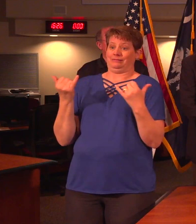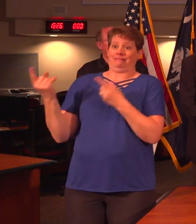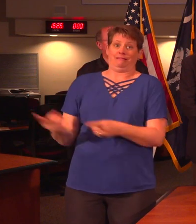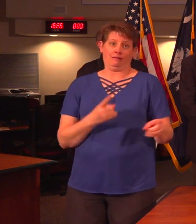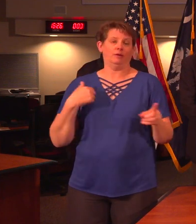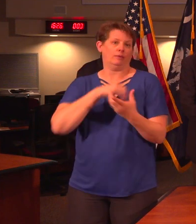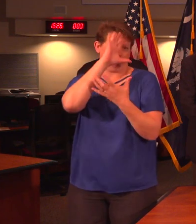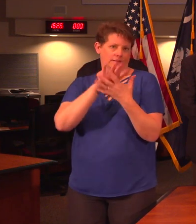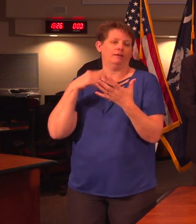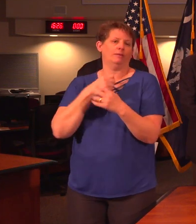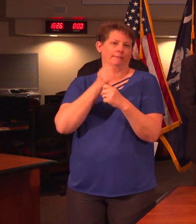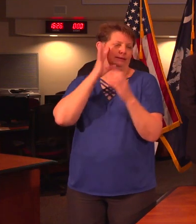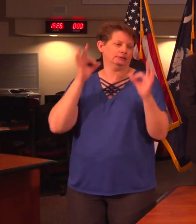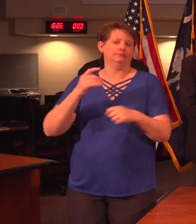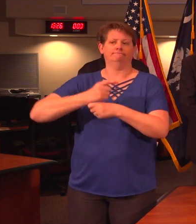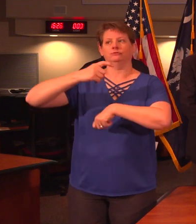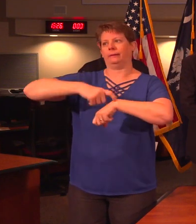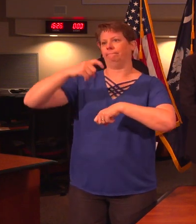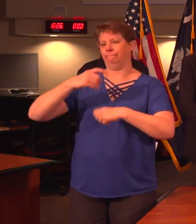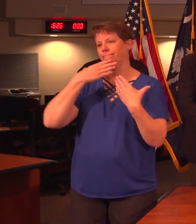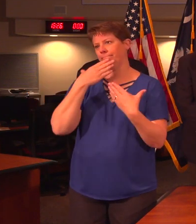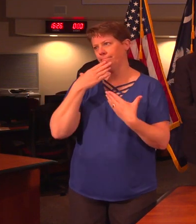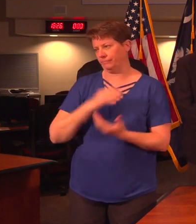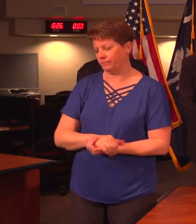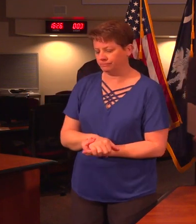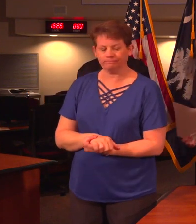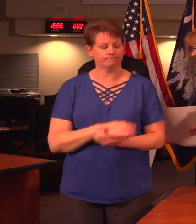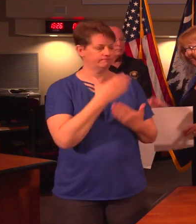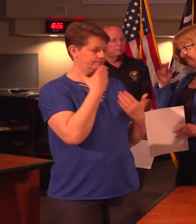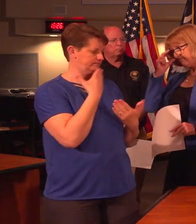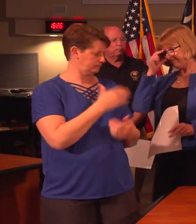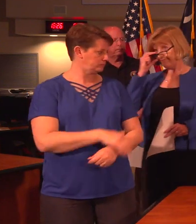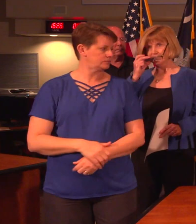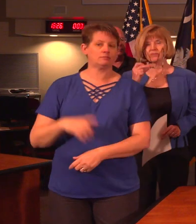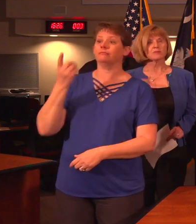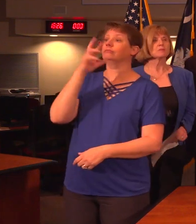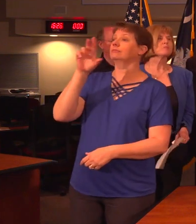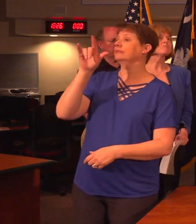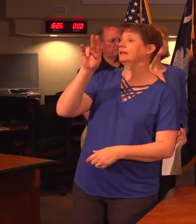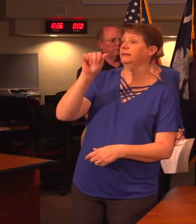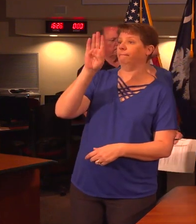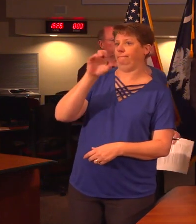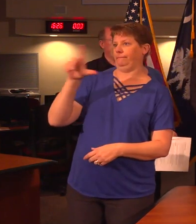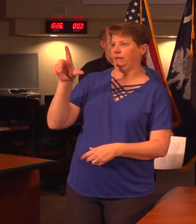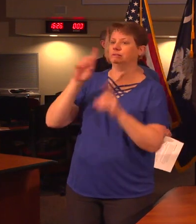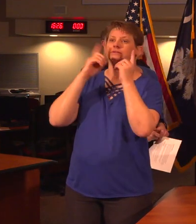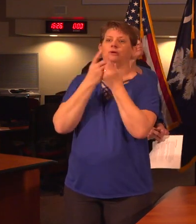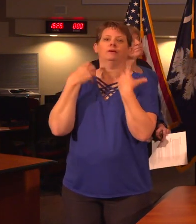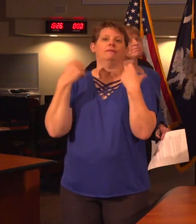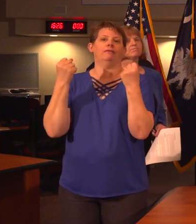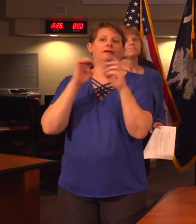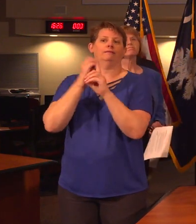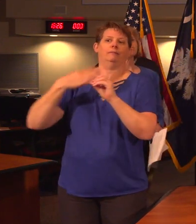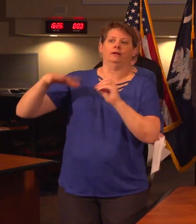we believe that we have made the decision at the right time. Thank you, sir. Thank you. Dr. Linda Bell, Department of Health and